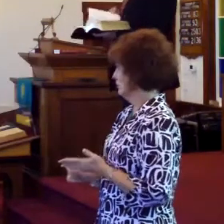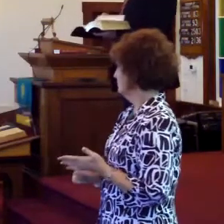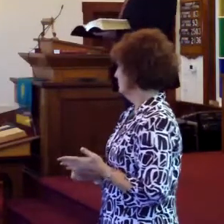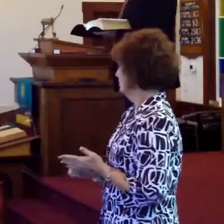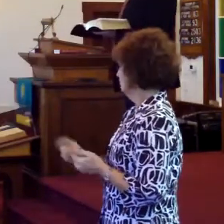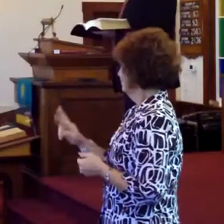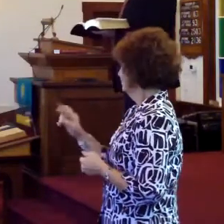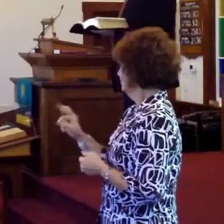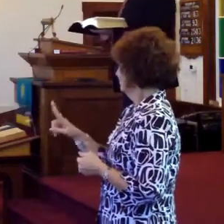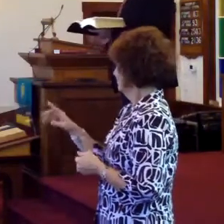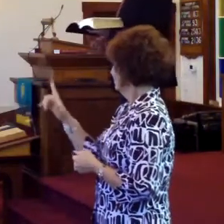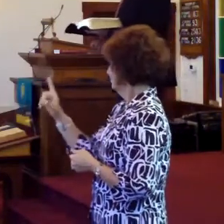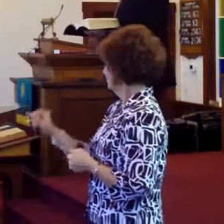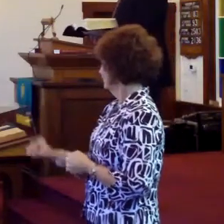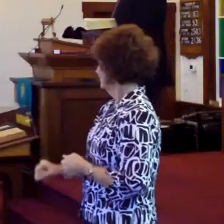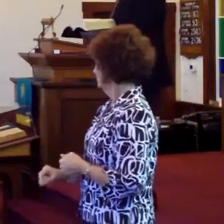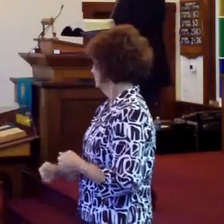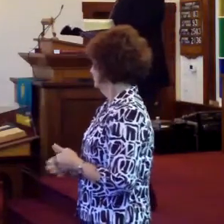Revelation chapter 20.